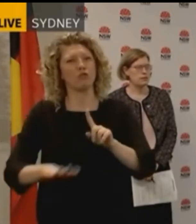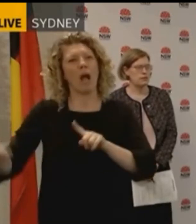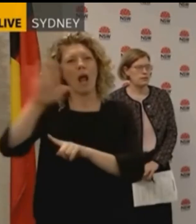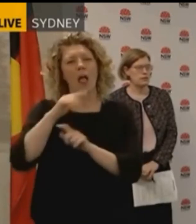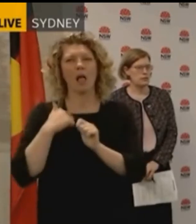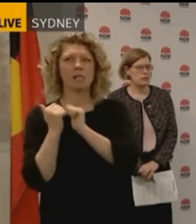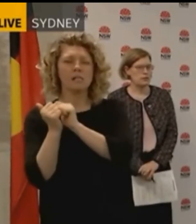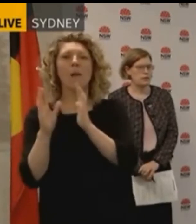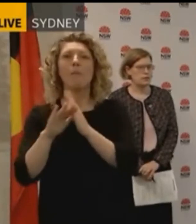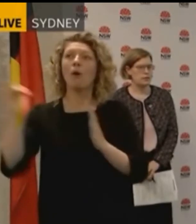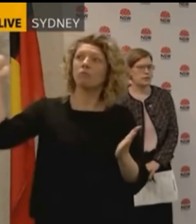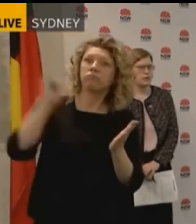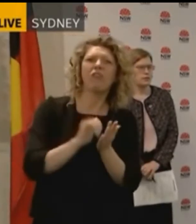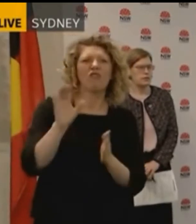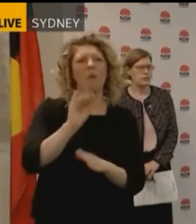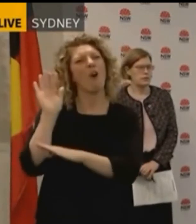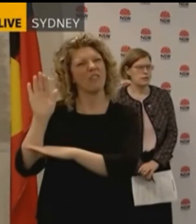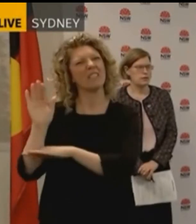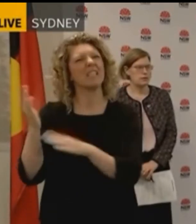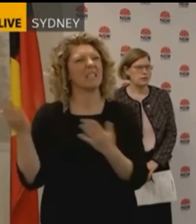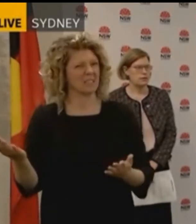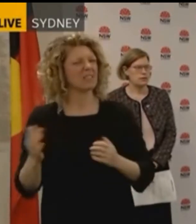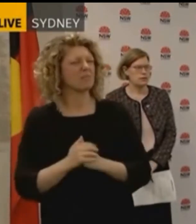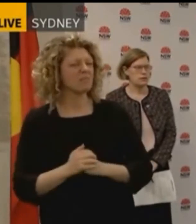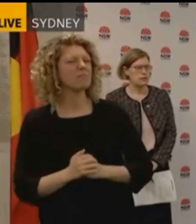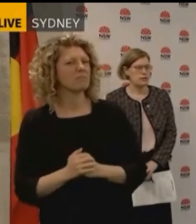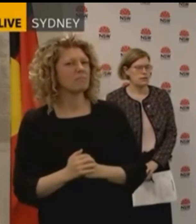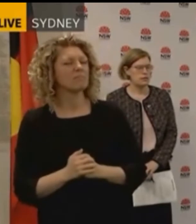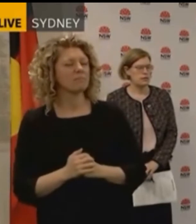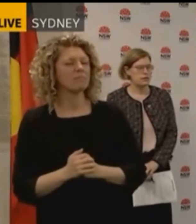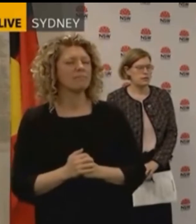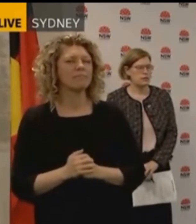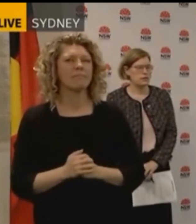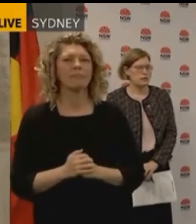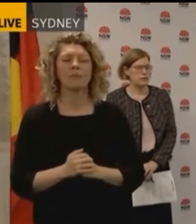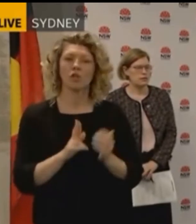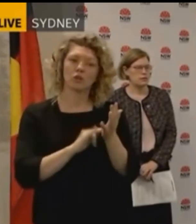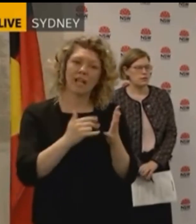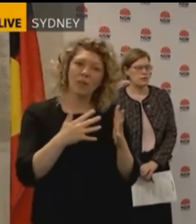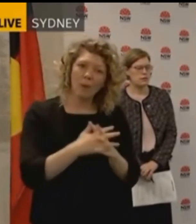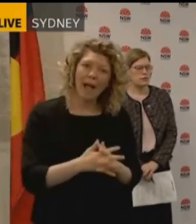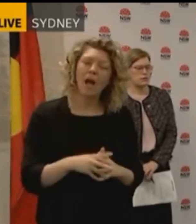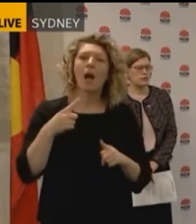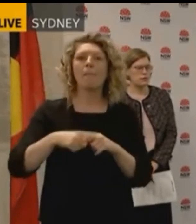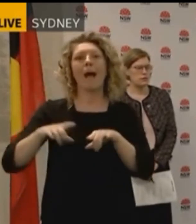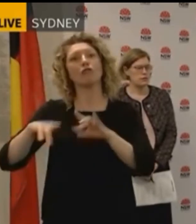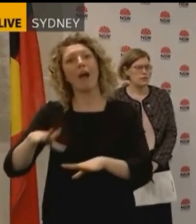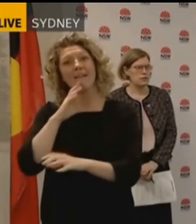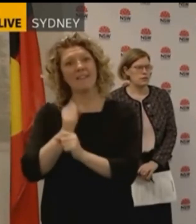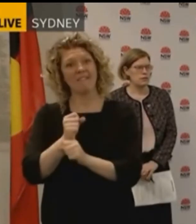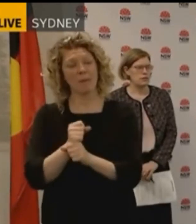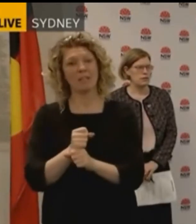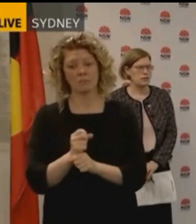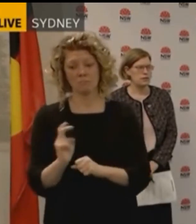because these are international flights and as a result of the work of the State Government and the Federal Government, the Australian Government,